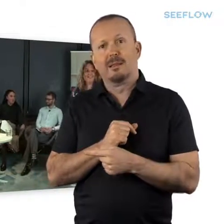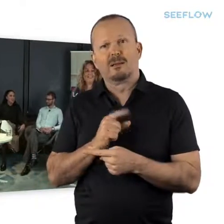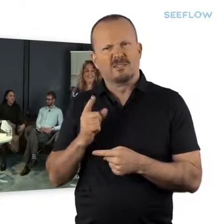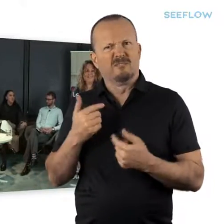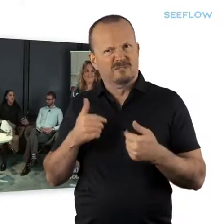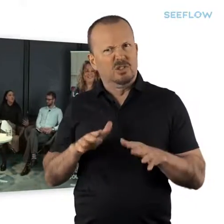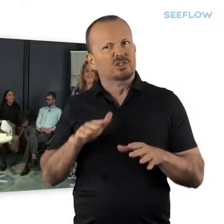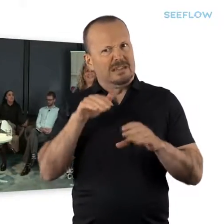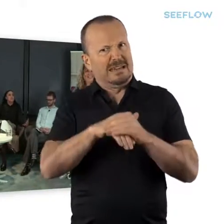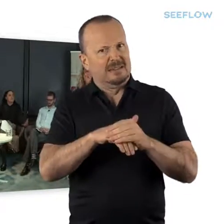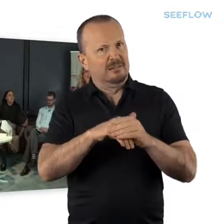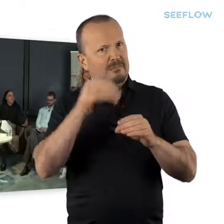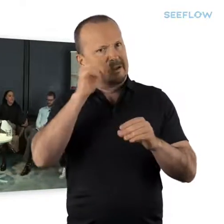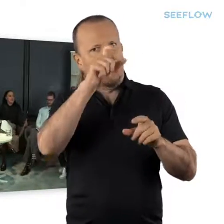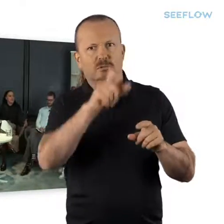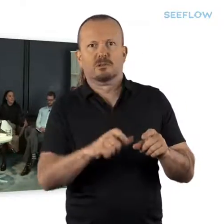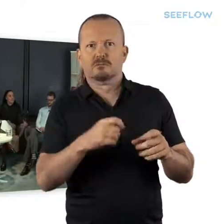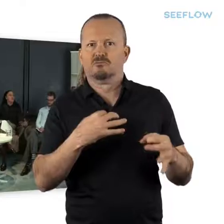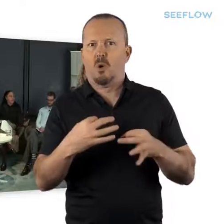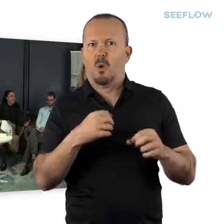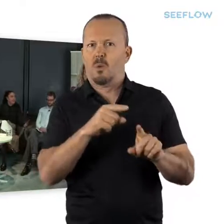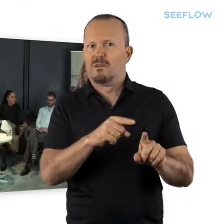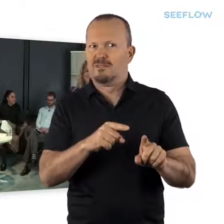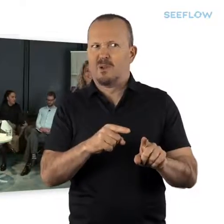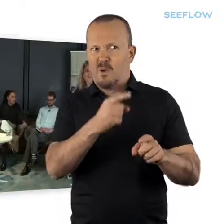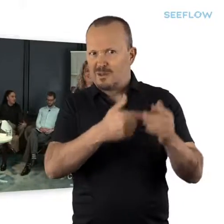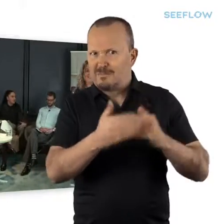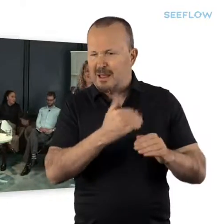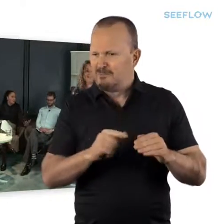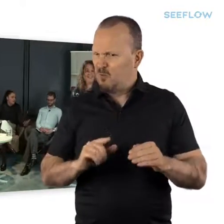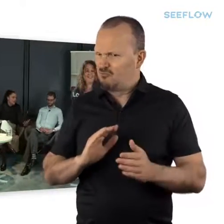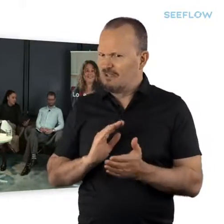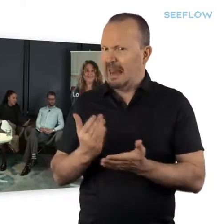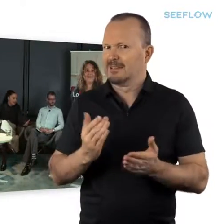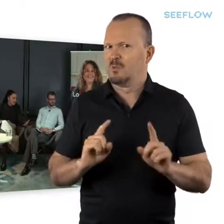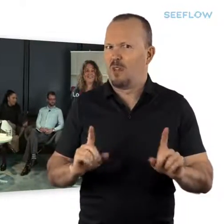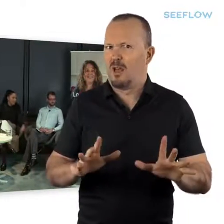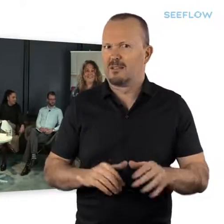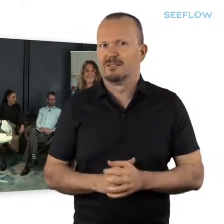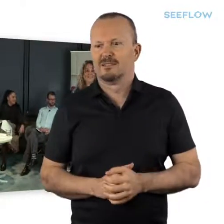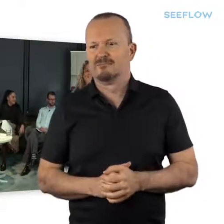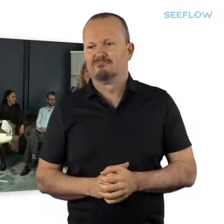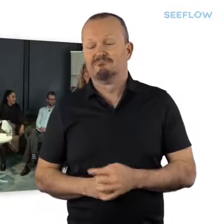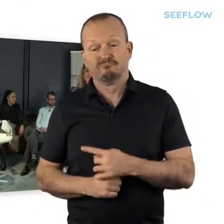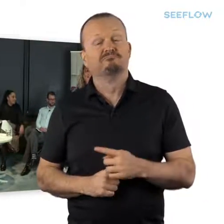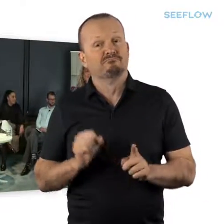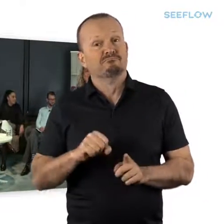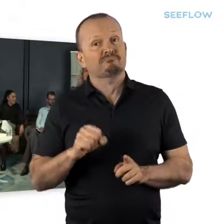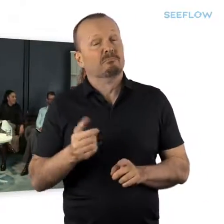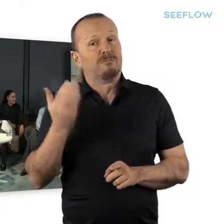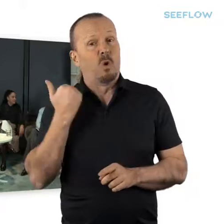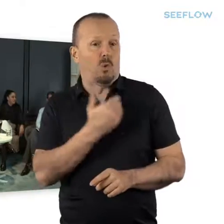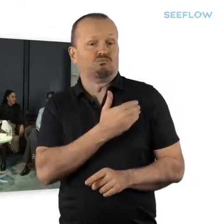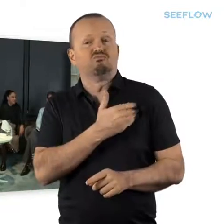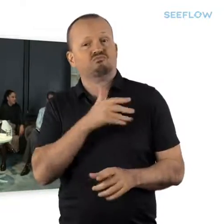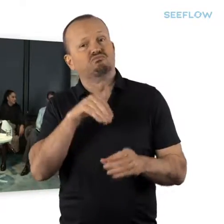Michael, what does this look like in reality? What can someone expect? Yeah, I have had the privilege of